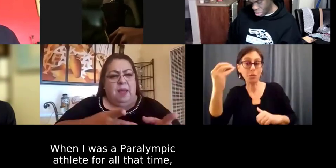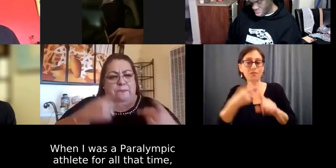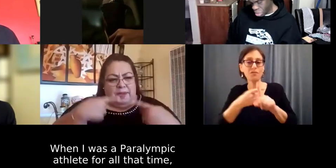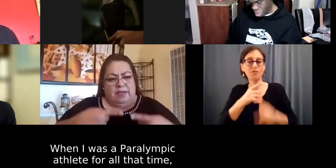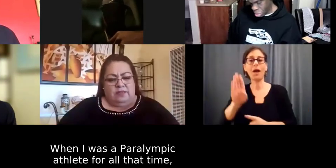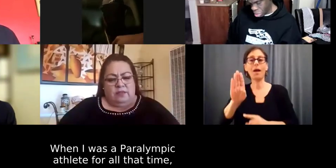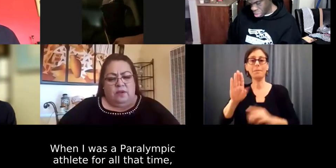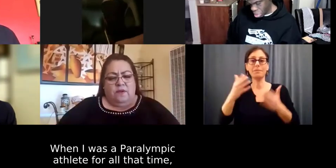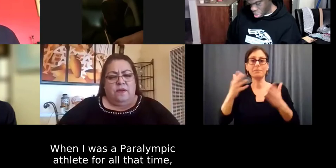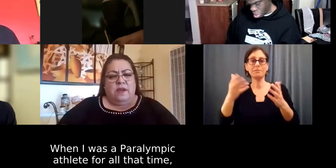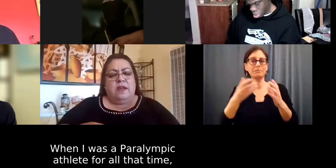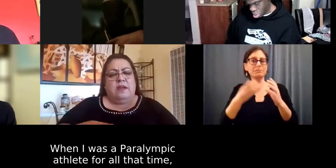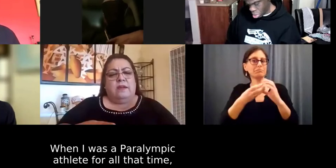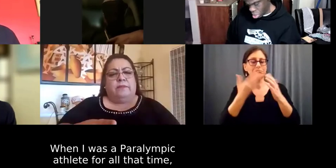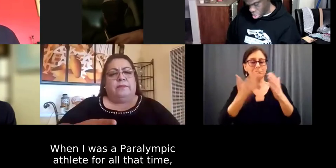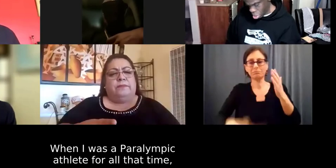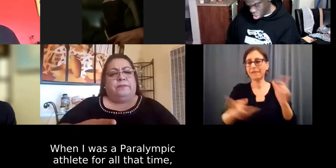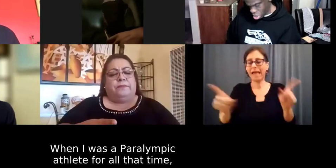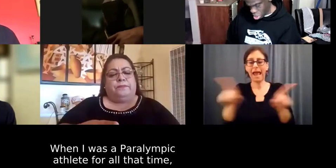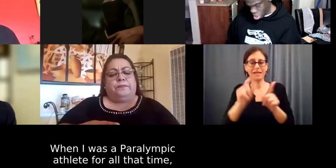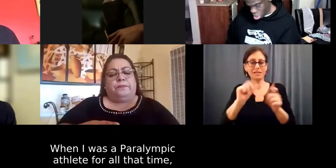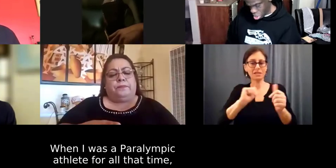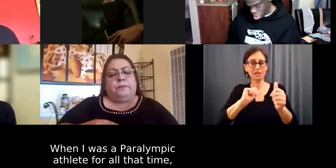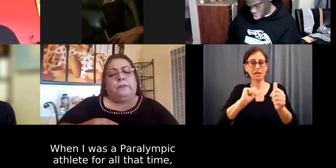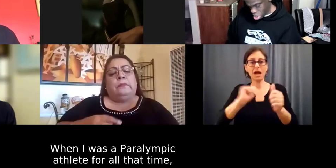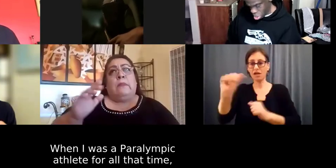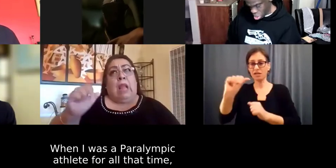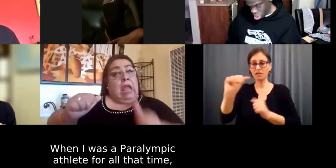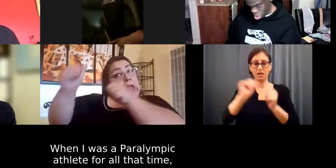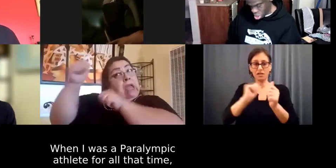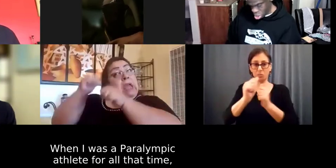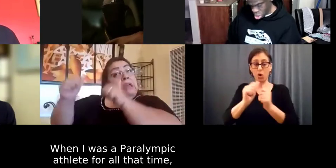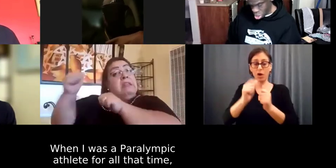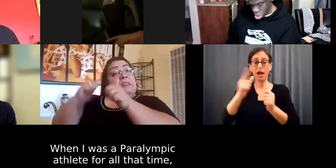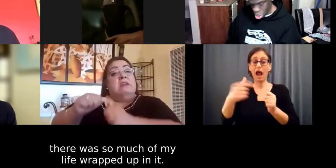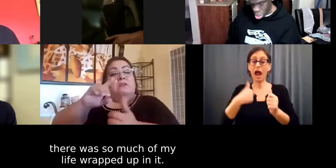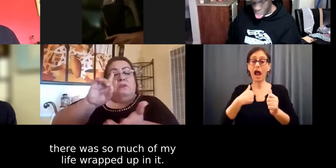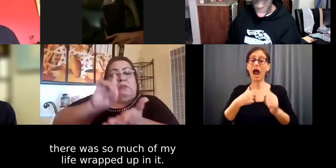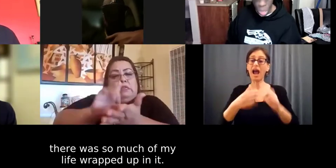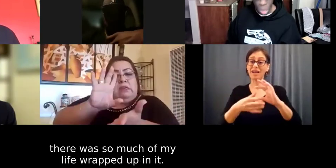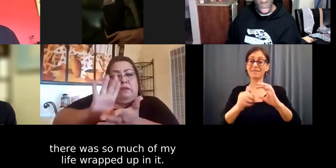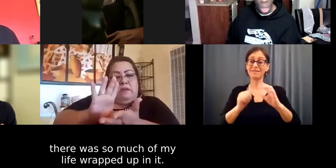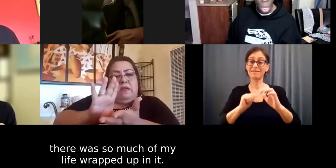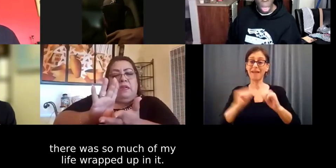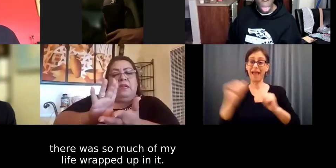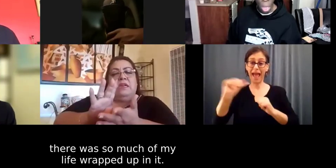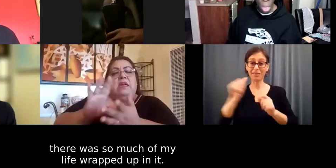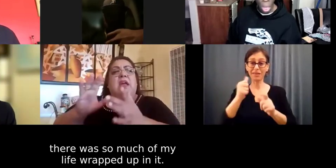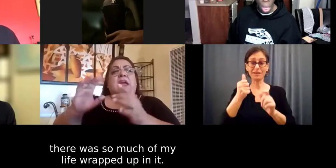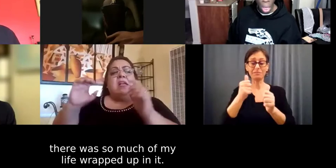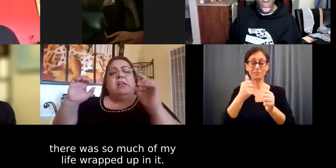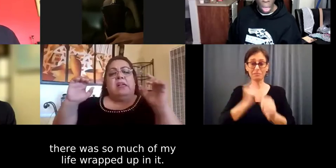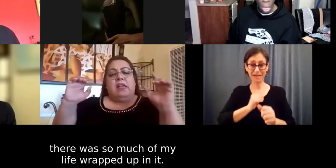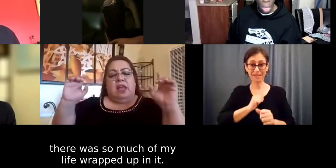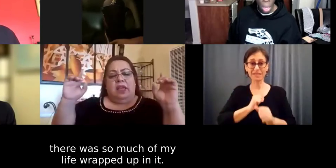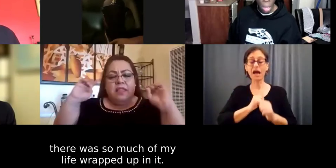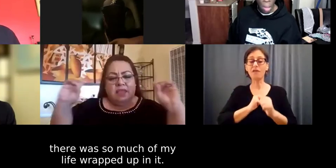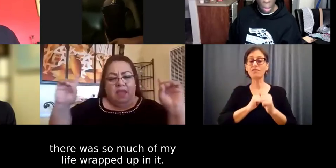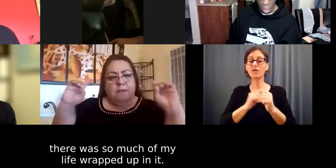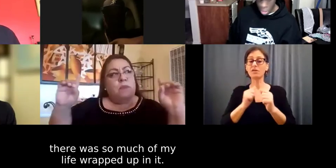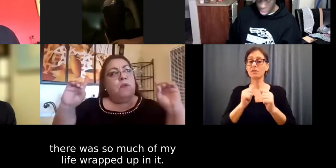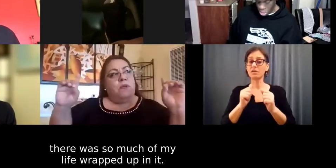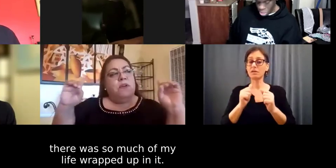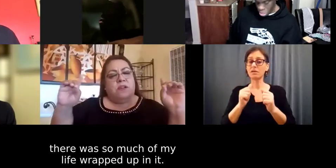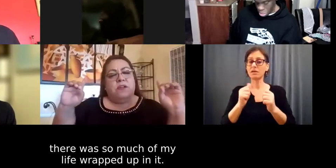was a Paralympic athlete for all that time, there was so much of my